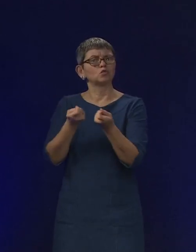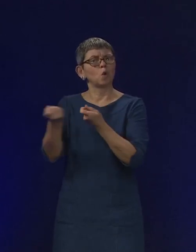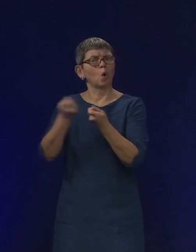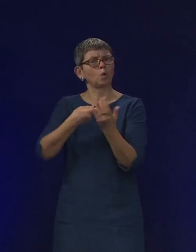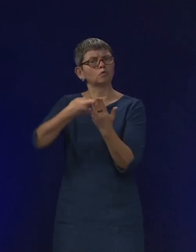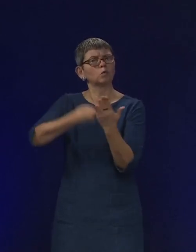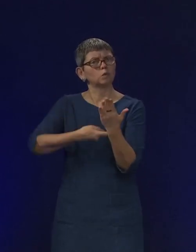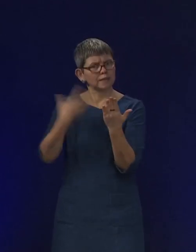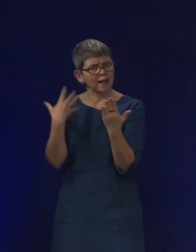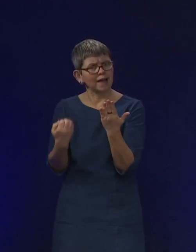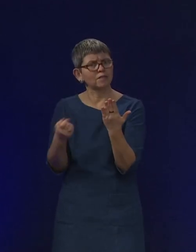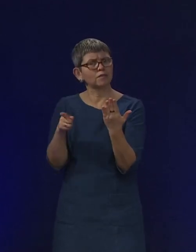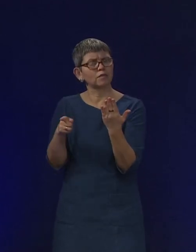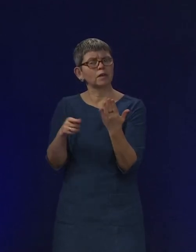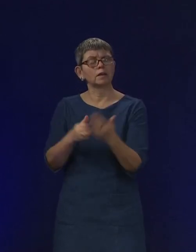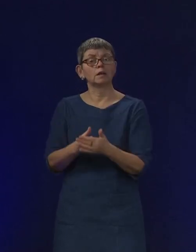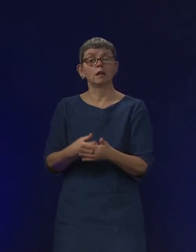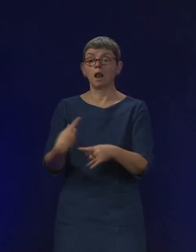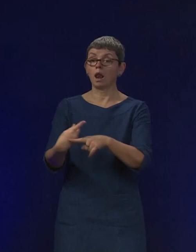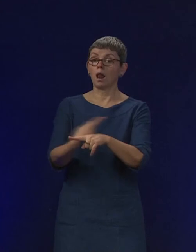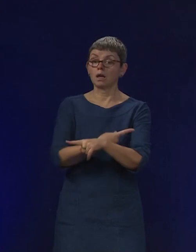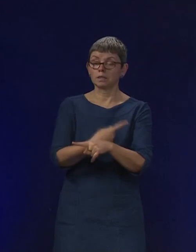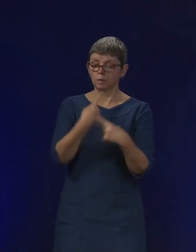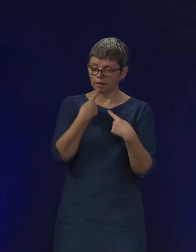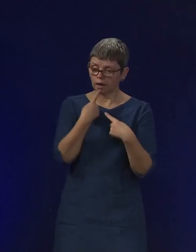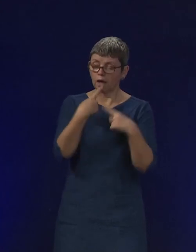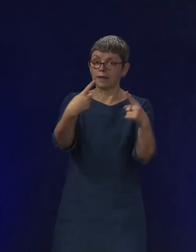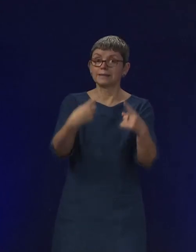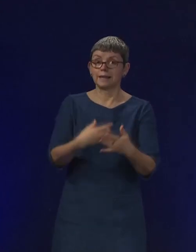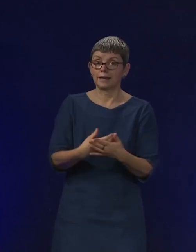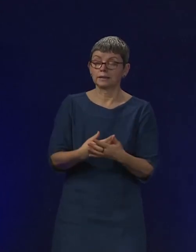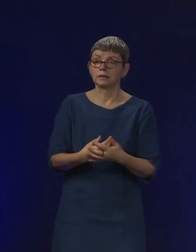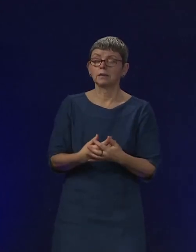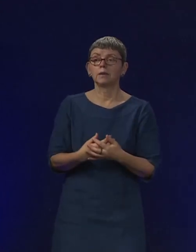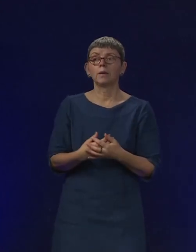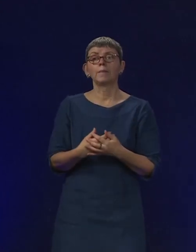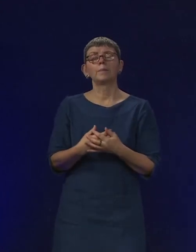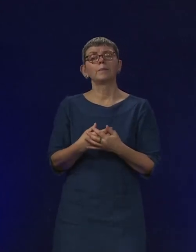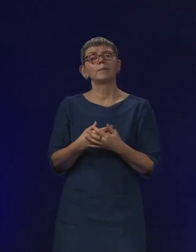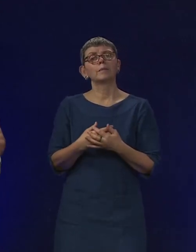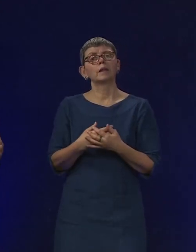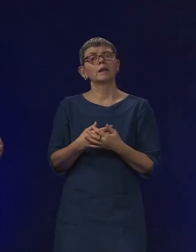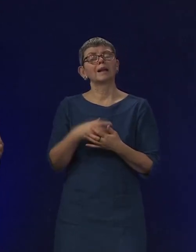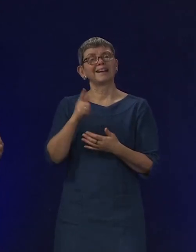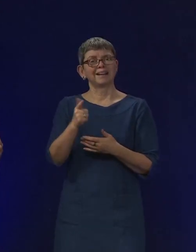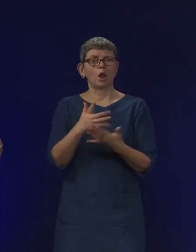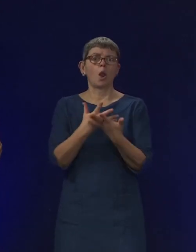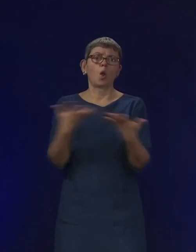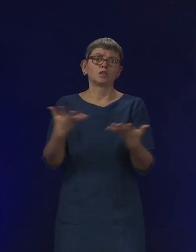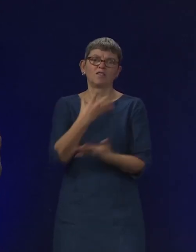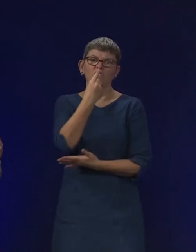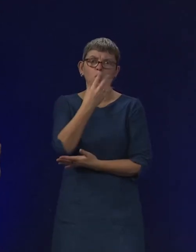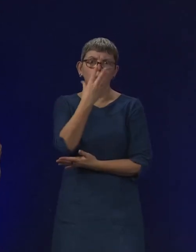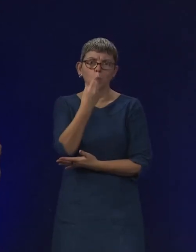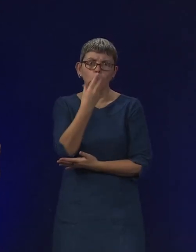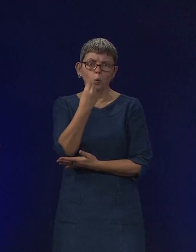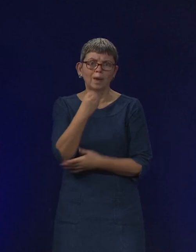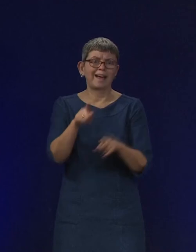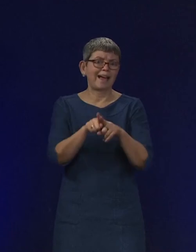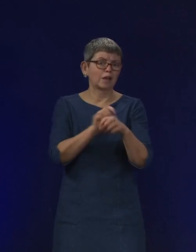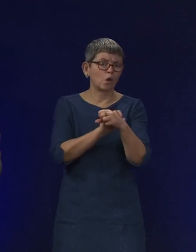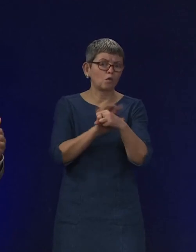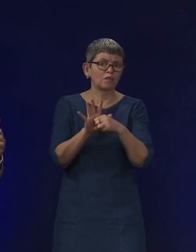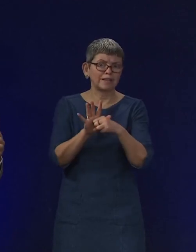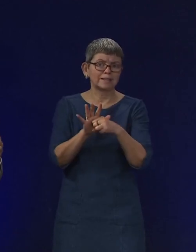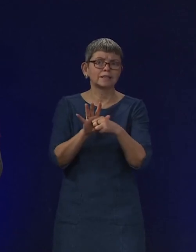were up front last week in saying, and I was up front in saying throughout the week that the high levels of flu we're seeing, and COVID, for